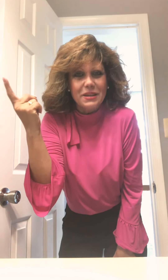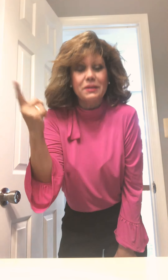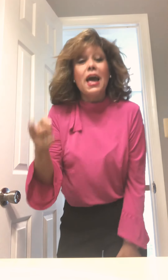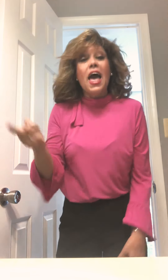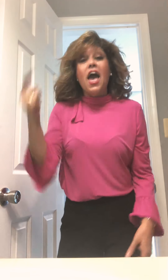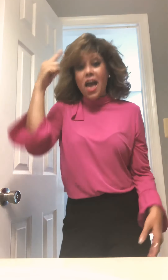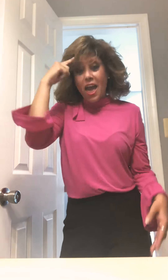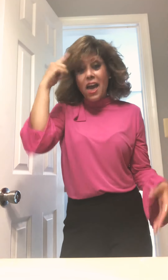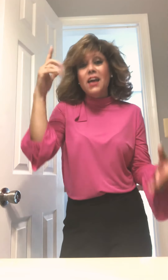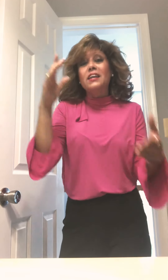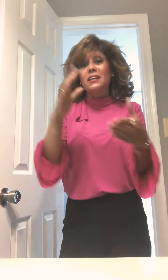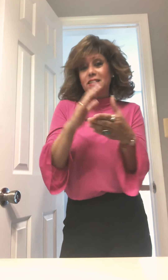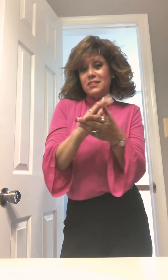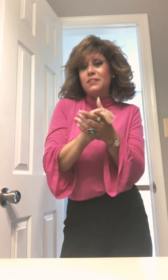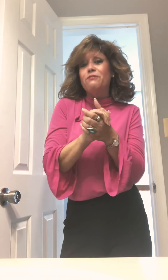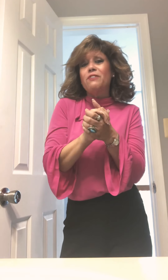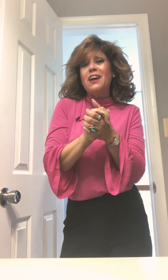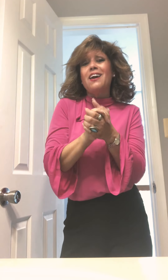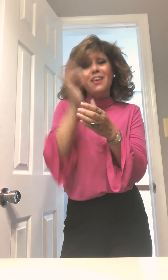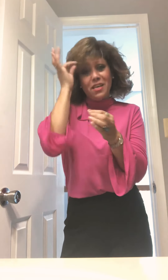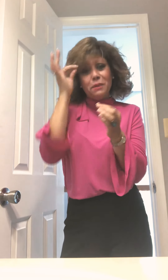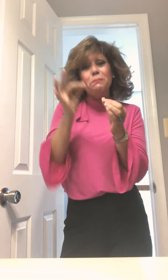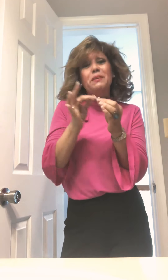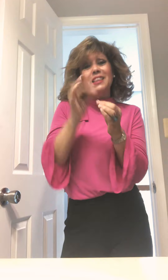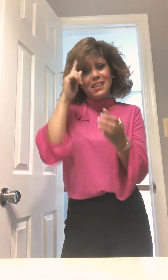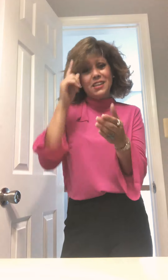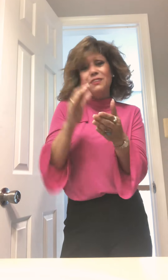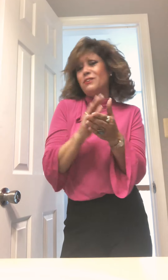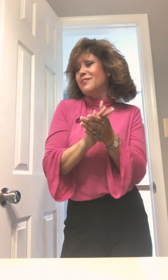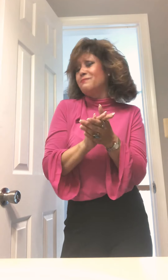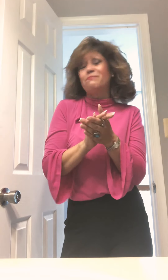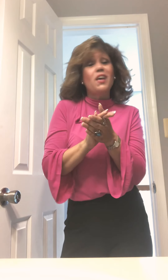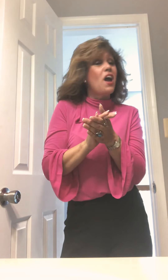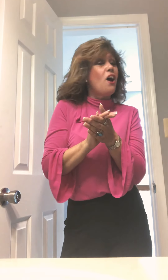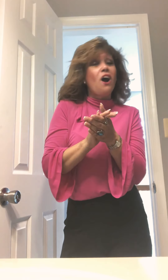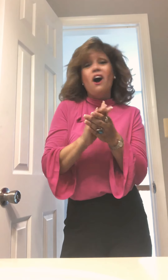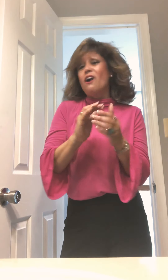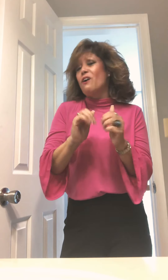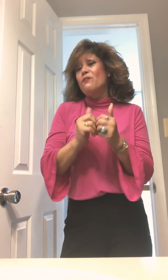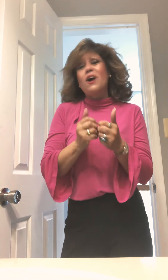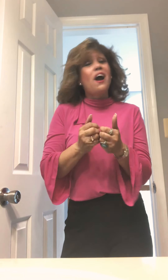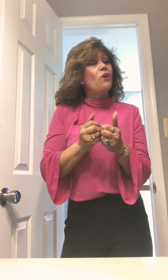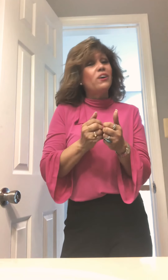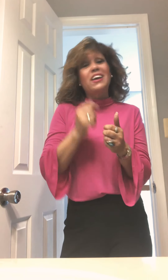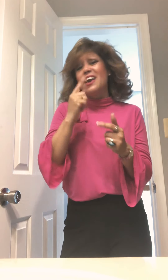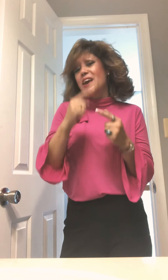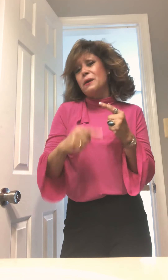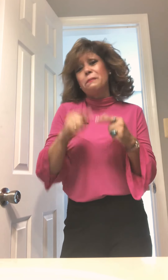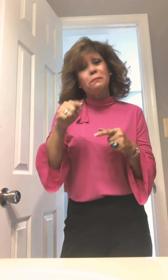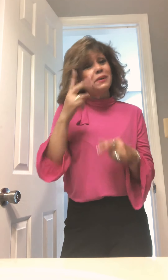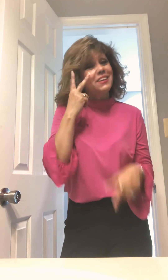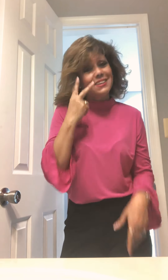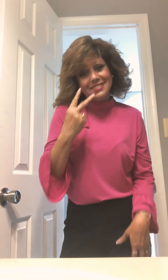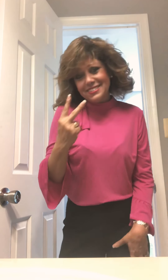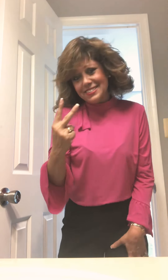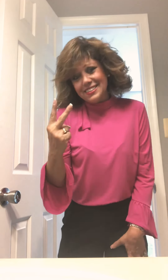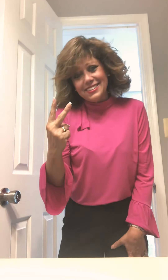And is it faith believing Oh how can we see